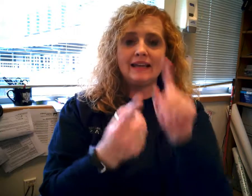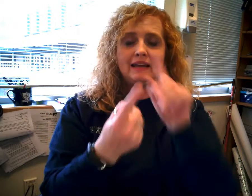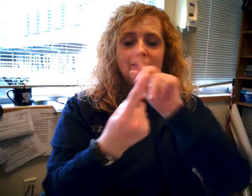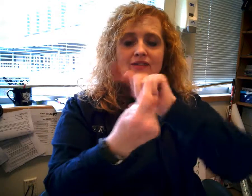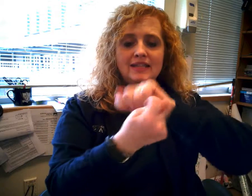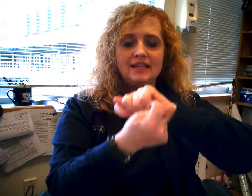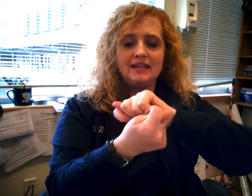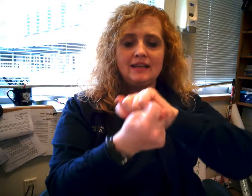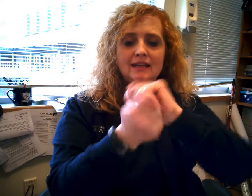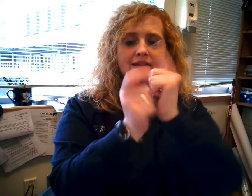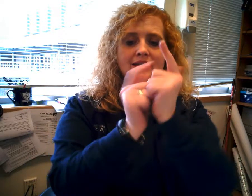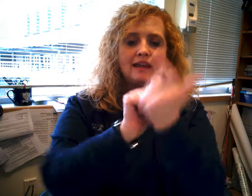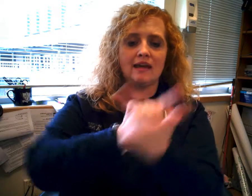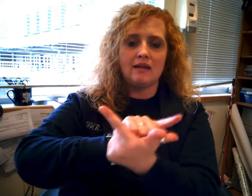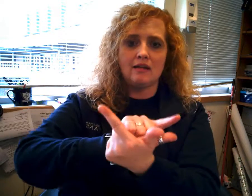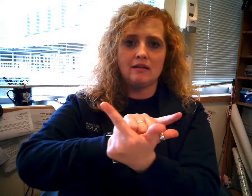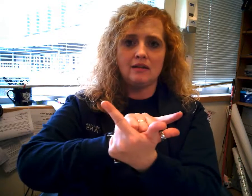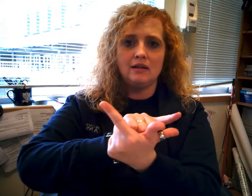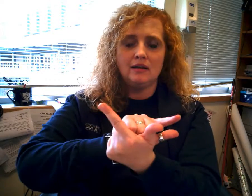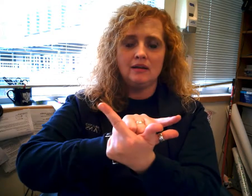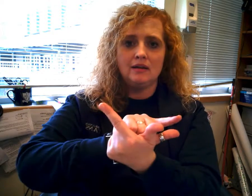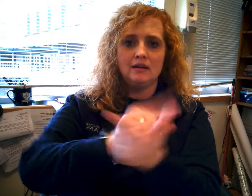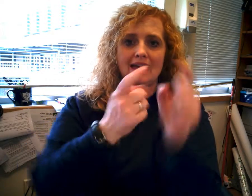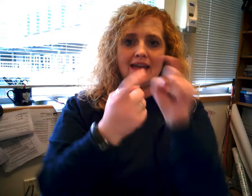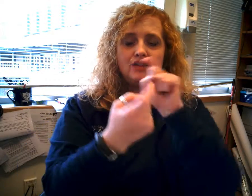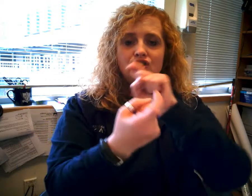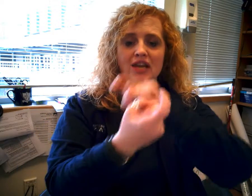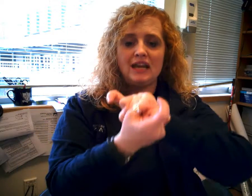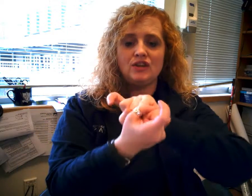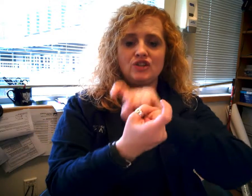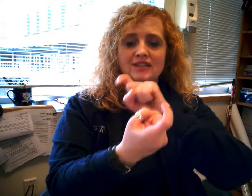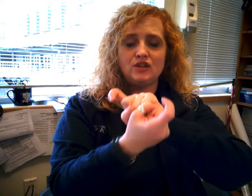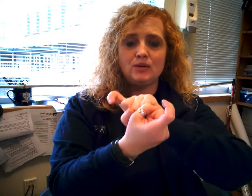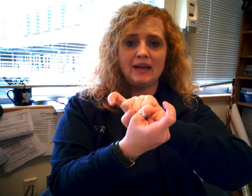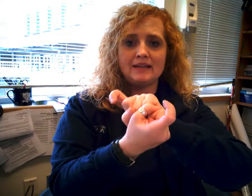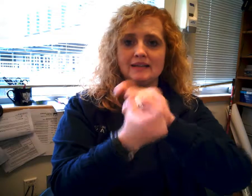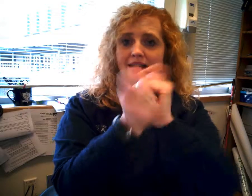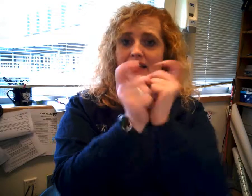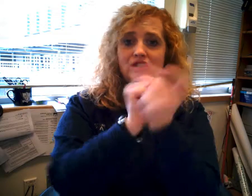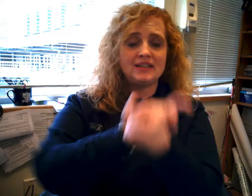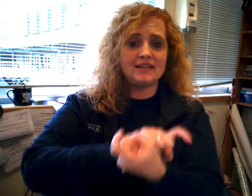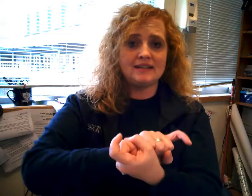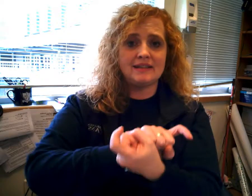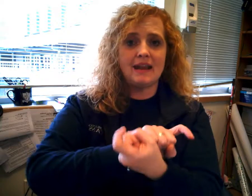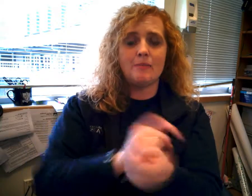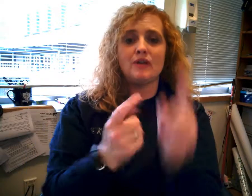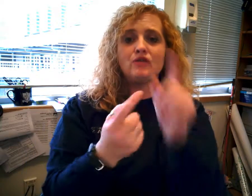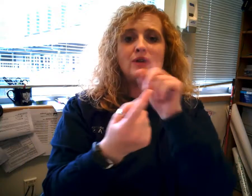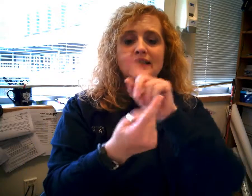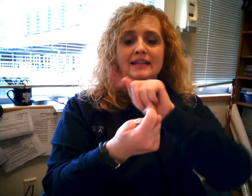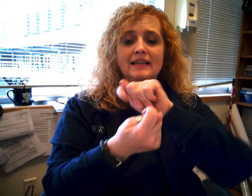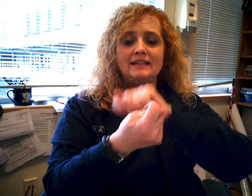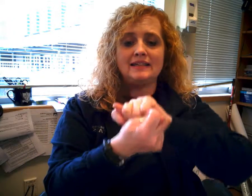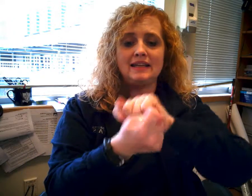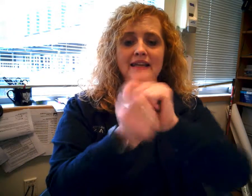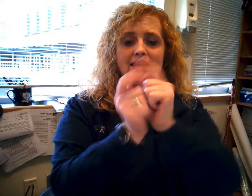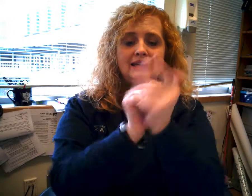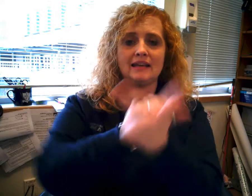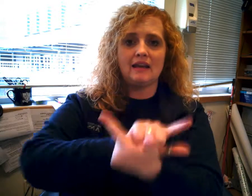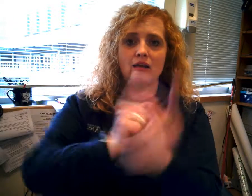is T to L. Change is two X's and they just stay the same, but translate is T to L.